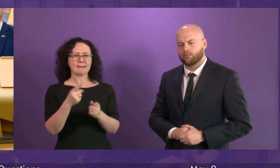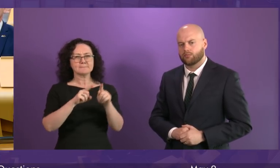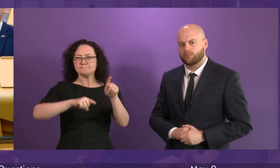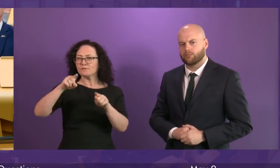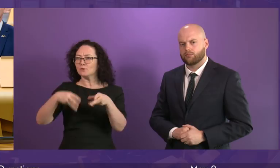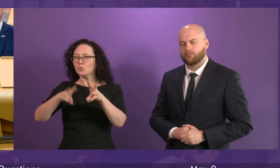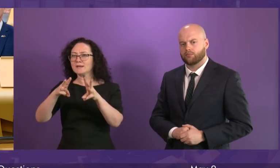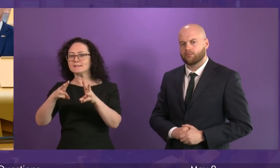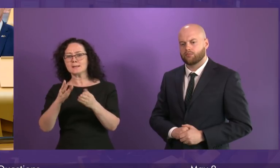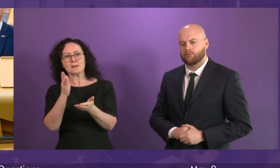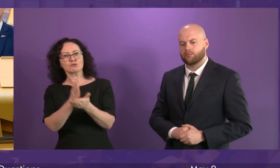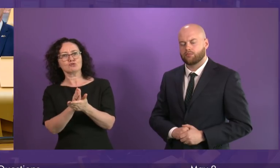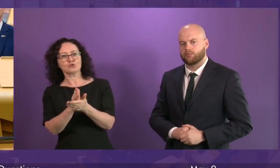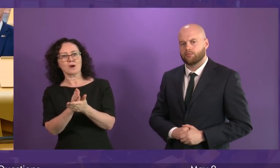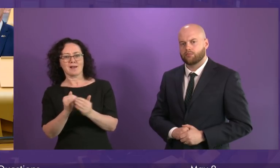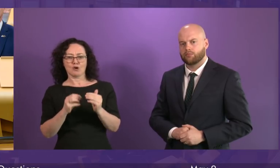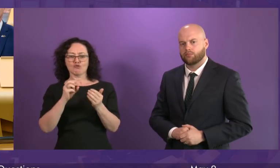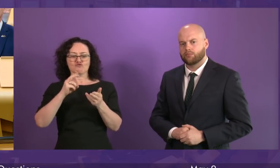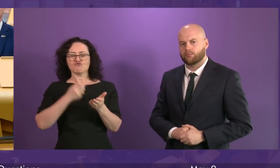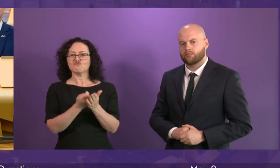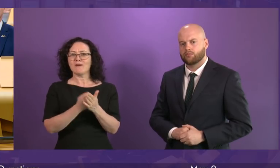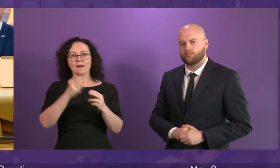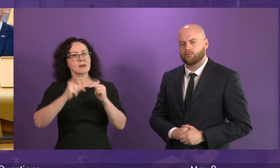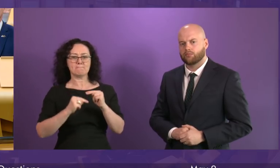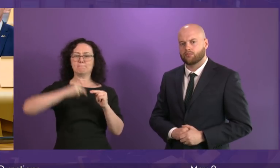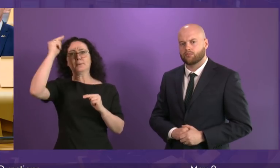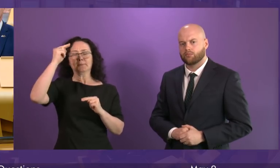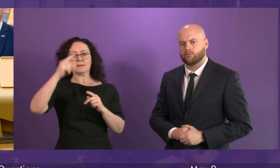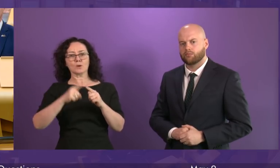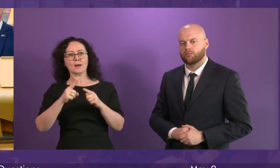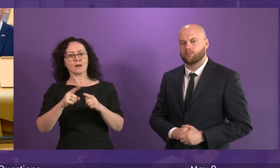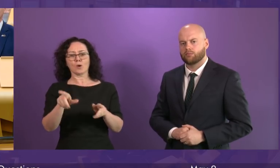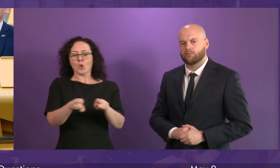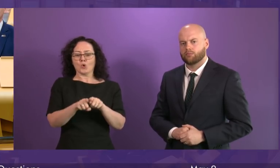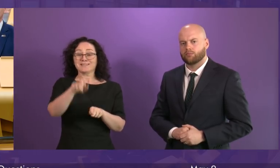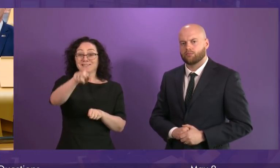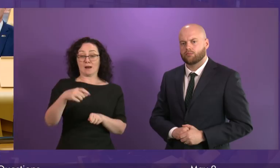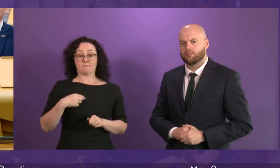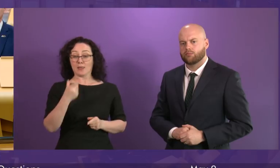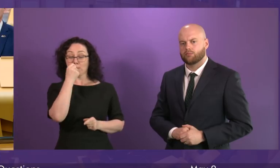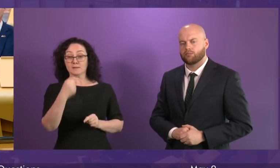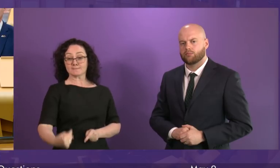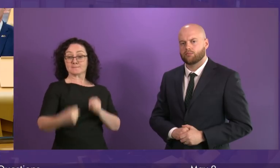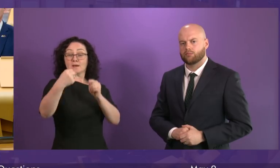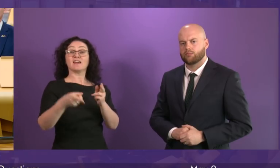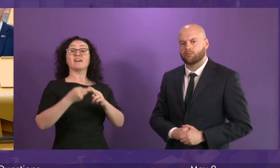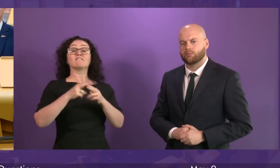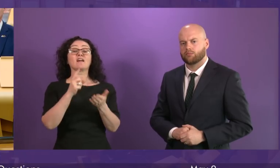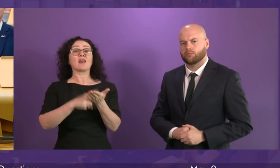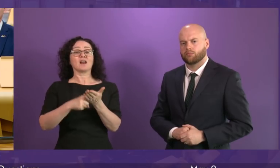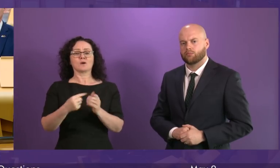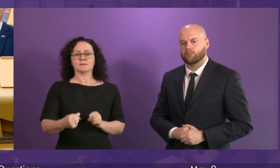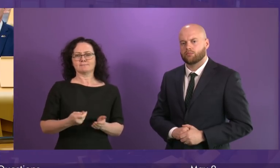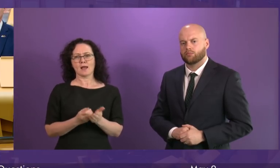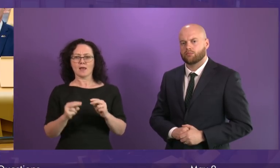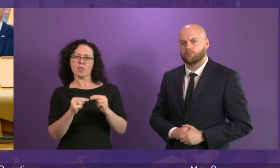limiting rent increases to once in 12 months, enabling tenants to challenge unfair rent increases, and also providing local authorities